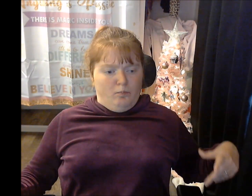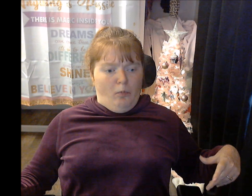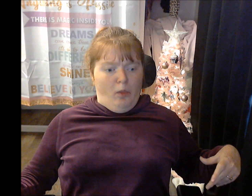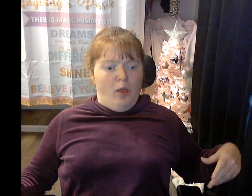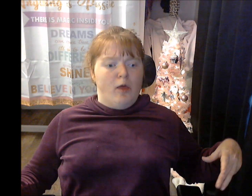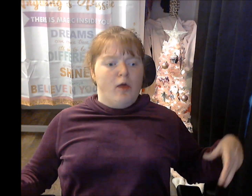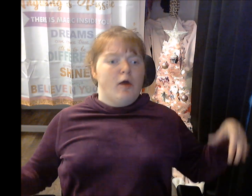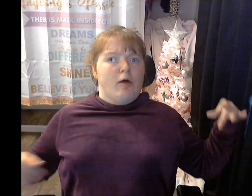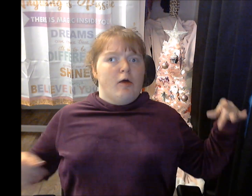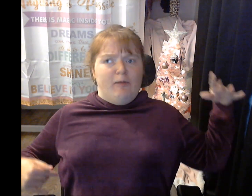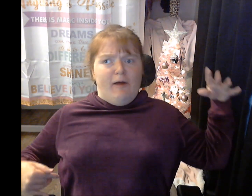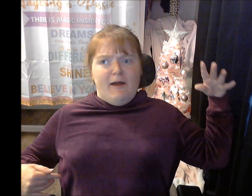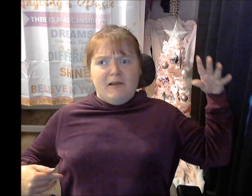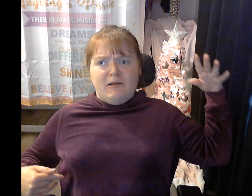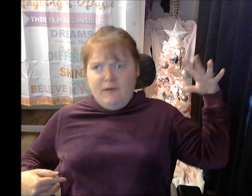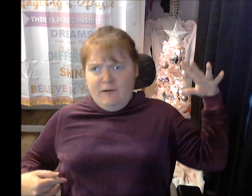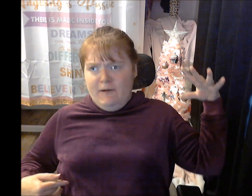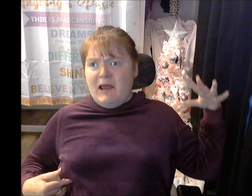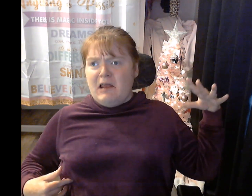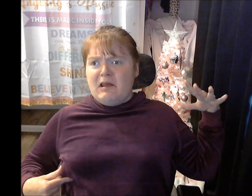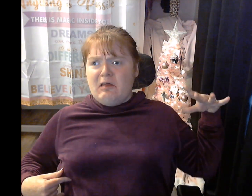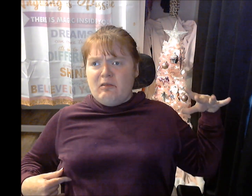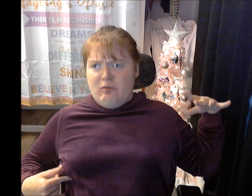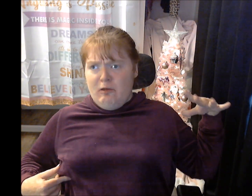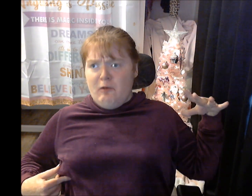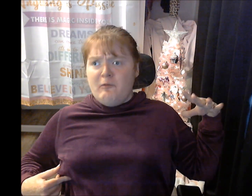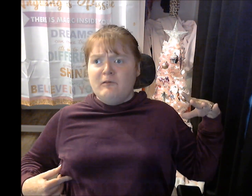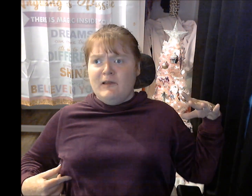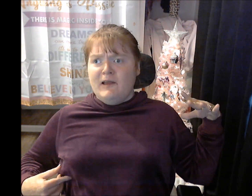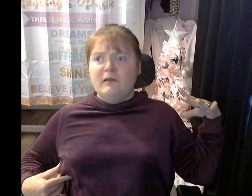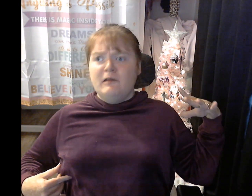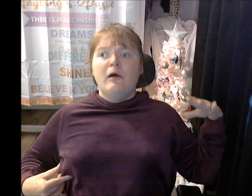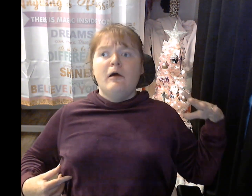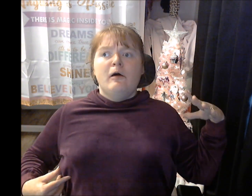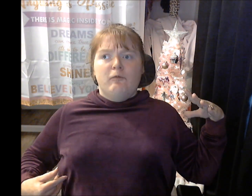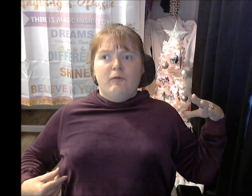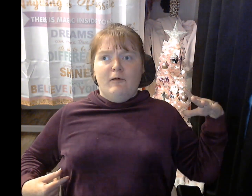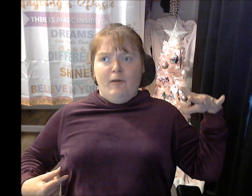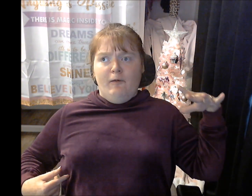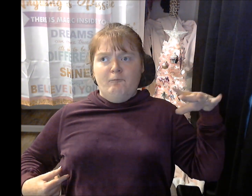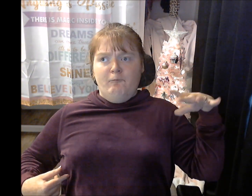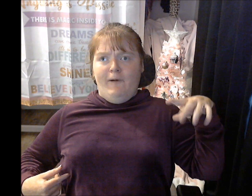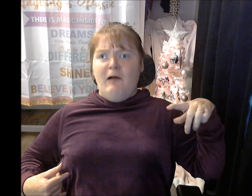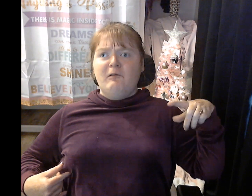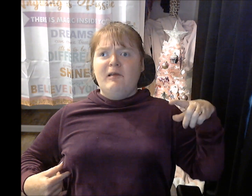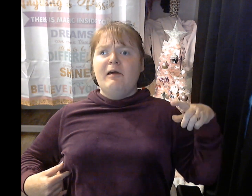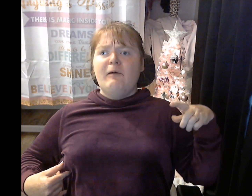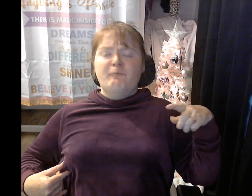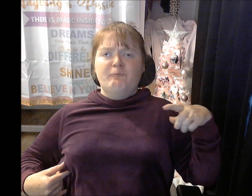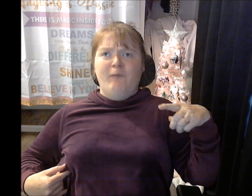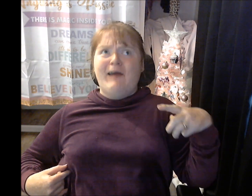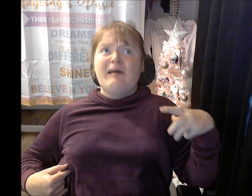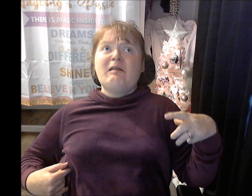The ingredients you will need for the body base,